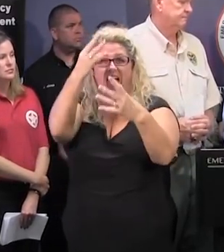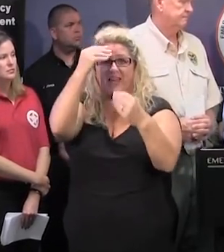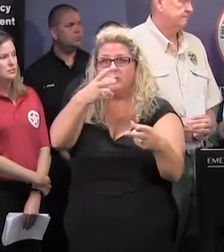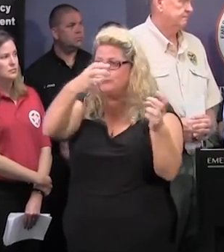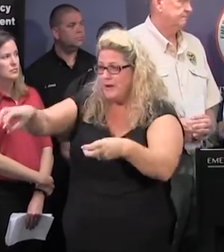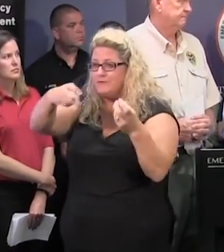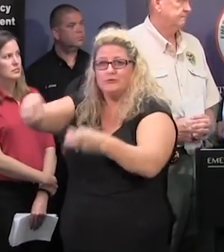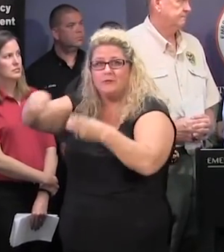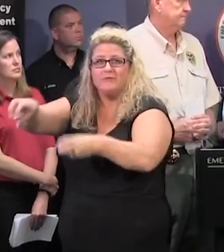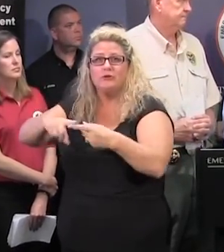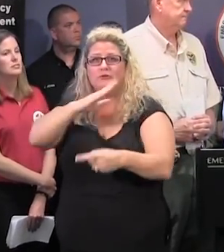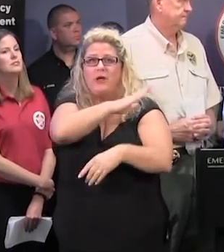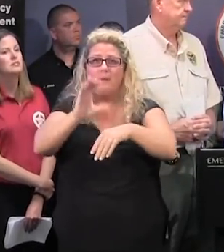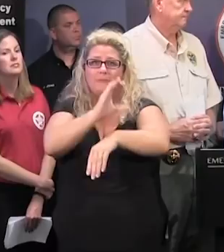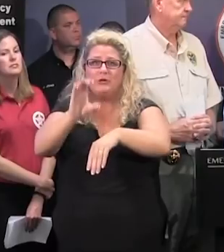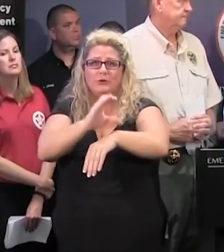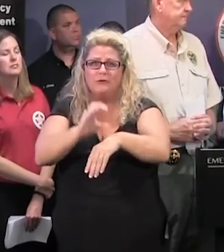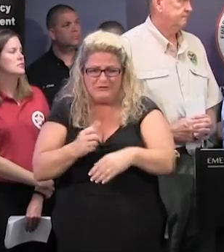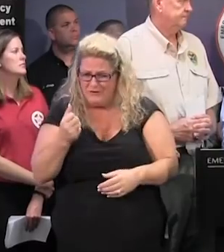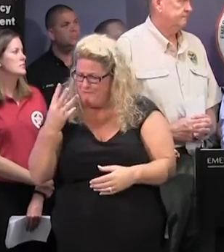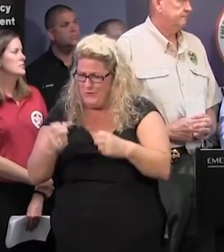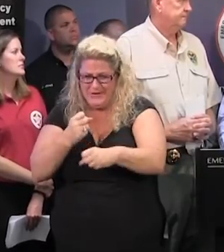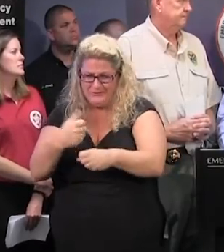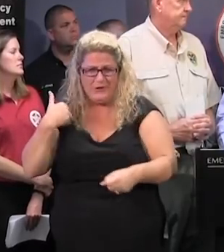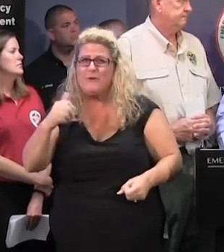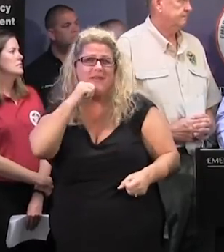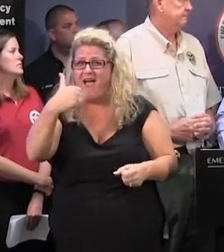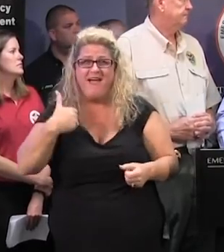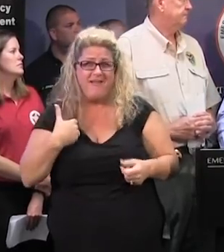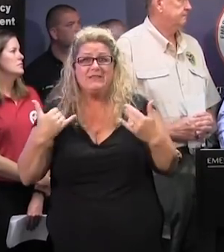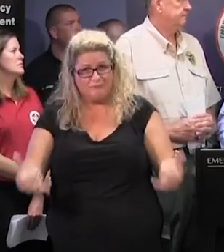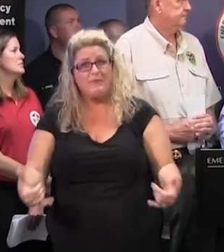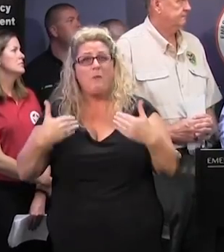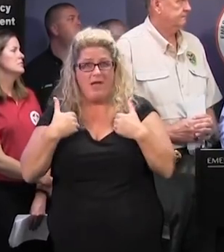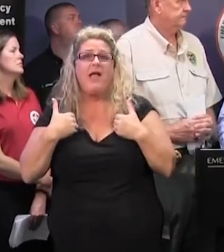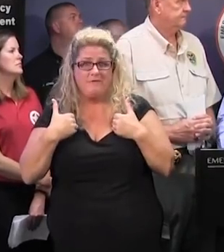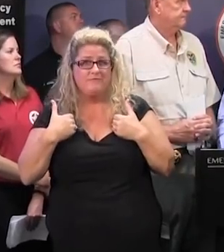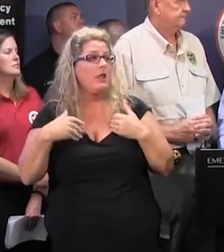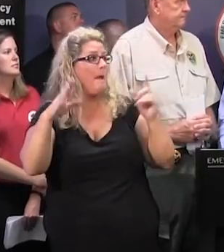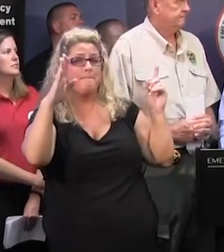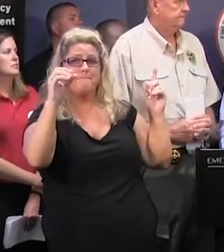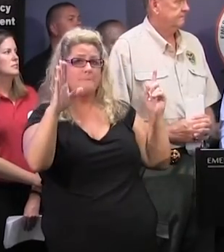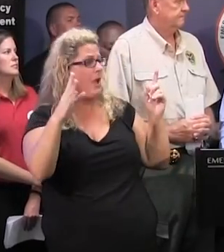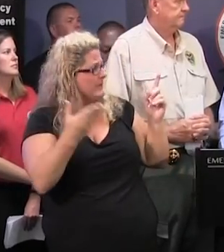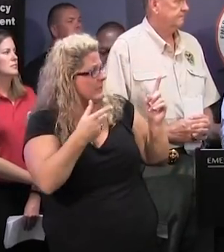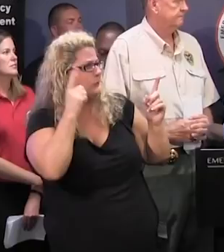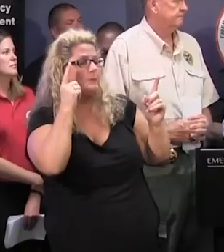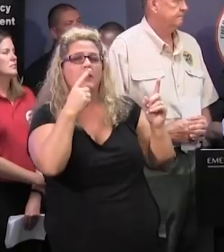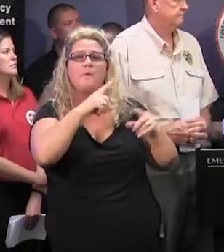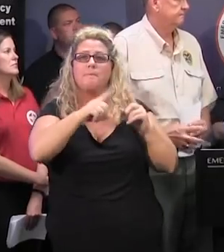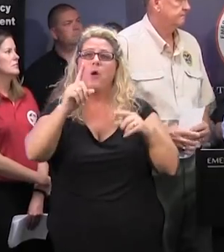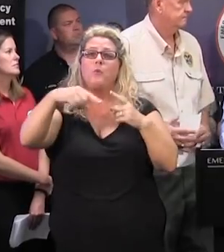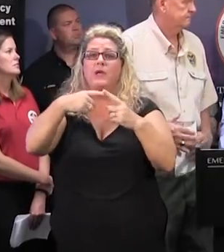technology that didn't exist just a few years ago. And Bob McAllister's here in the room with us a few minutes ago, back